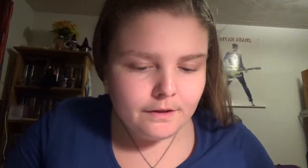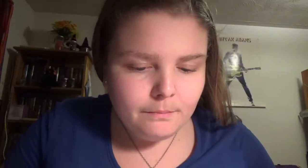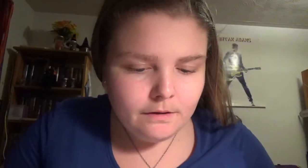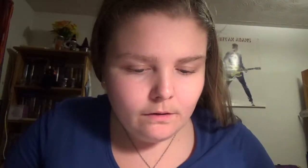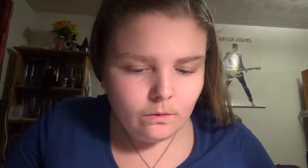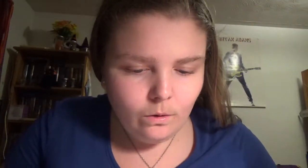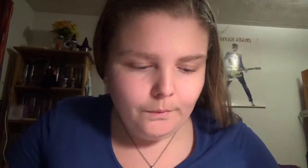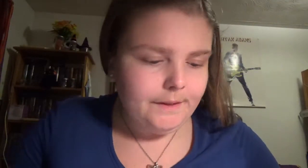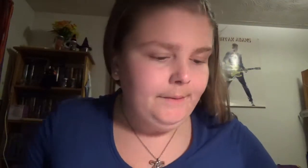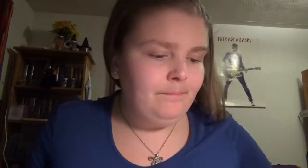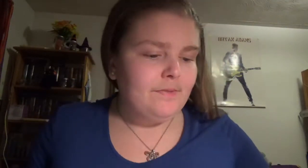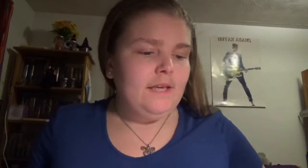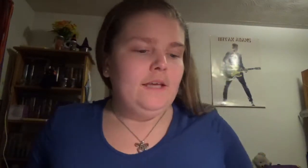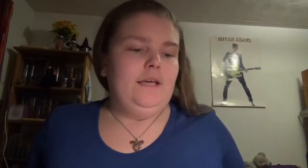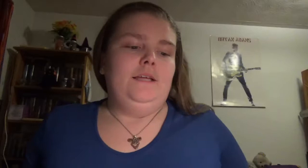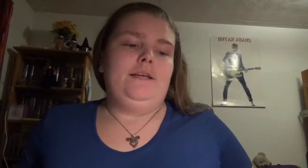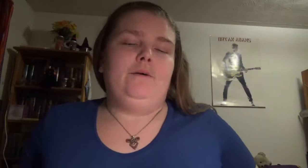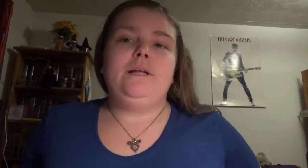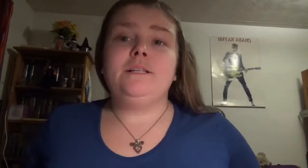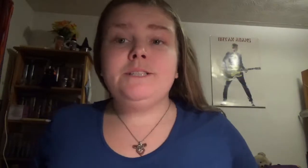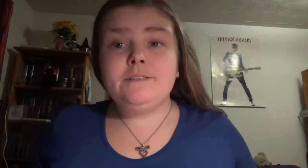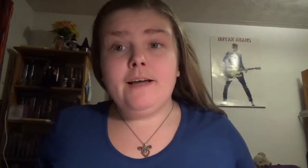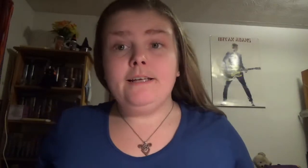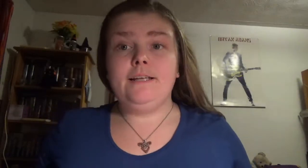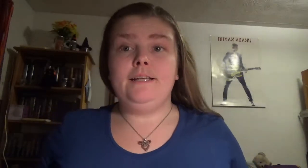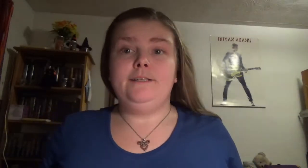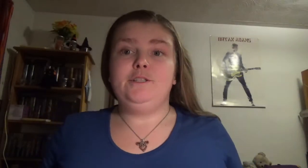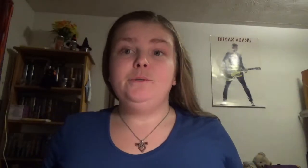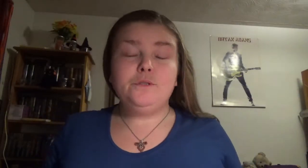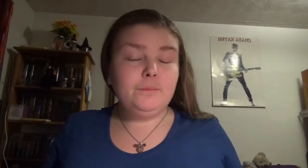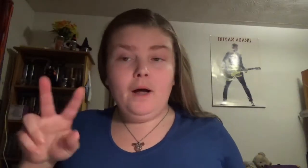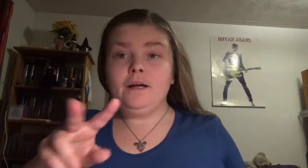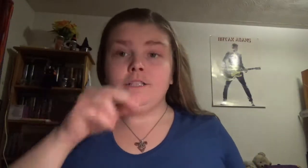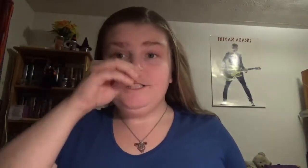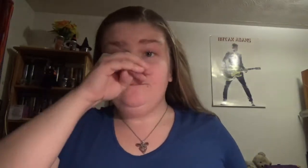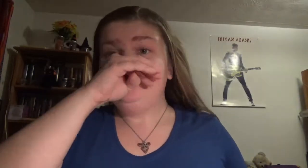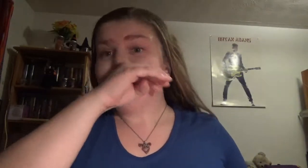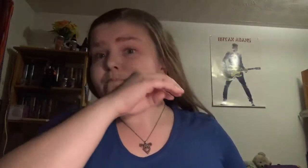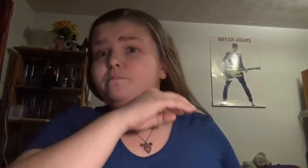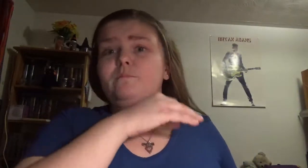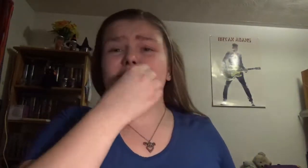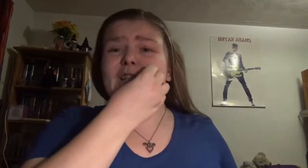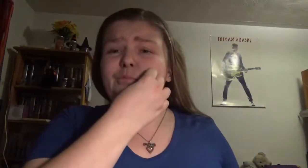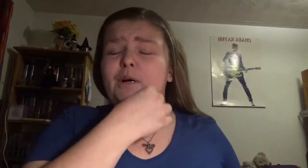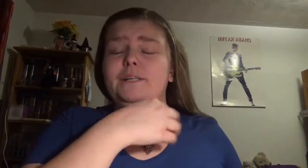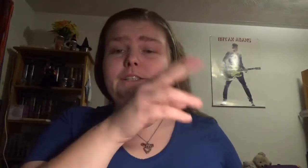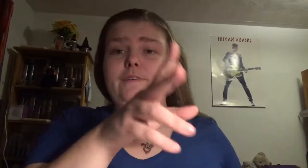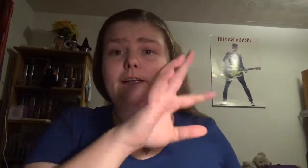Camille Golden. Now it's divided into two parts. Each part is divided,